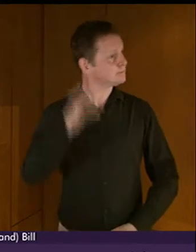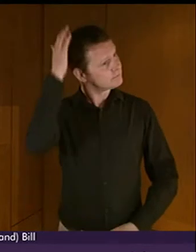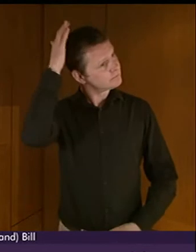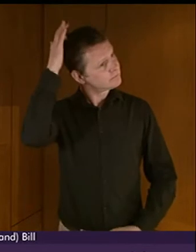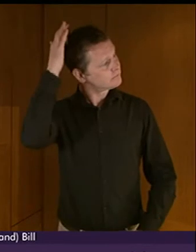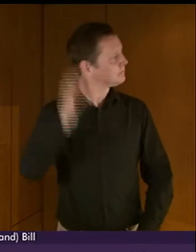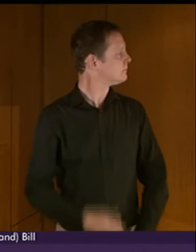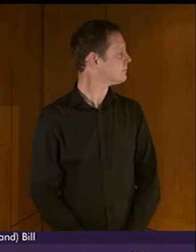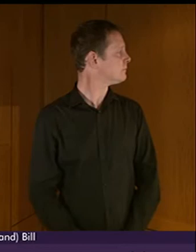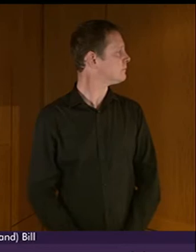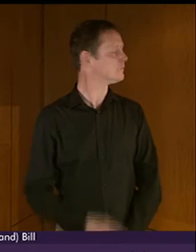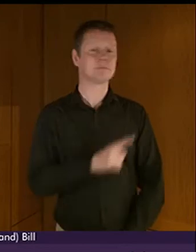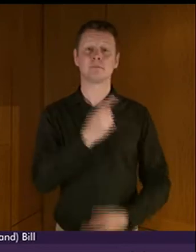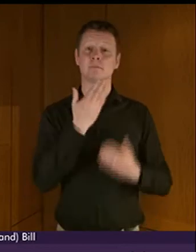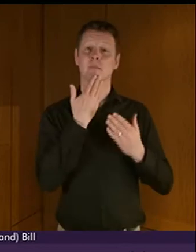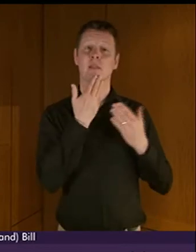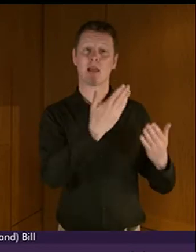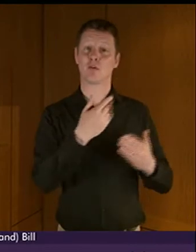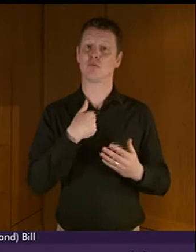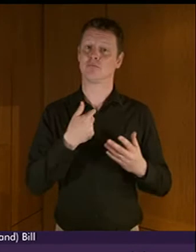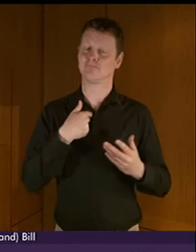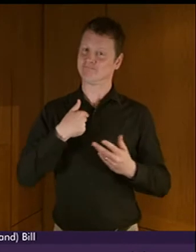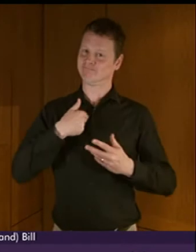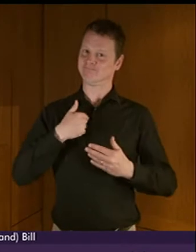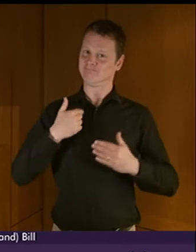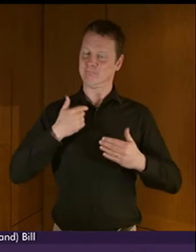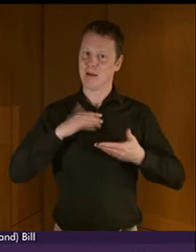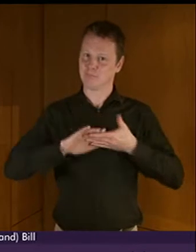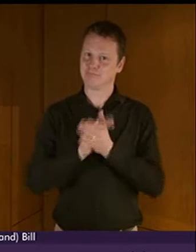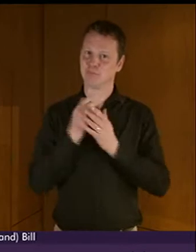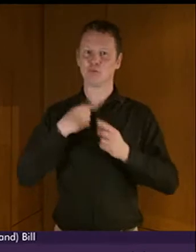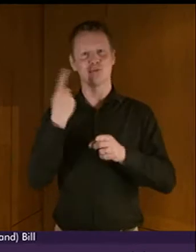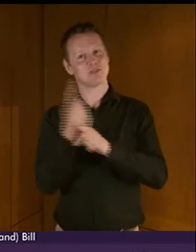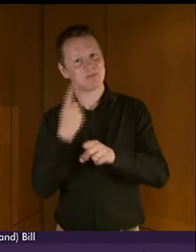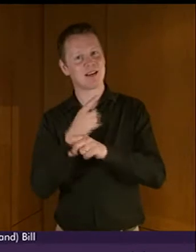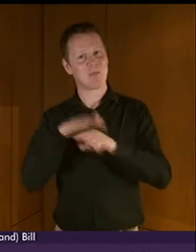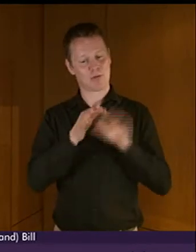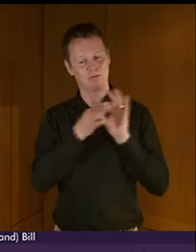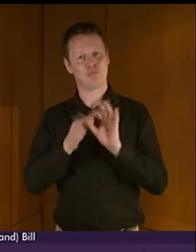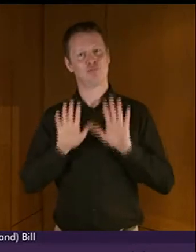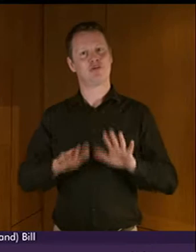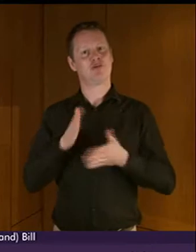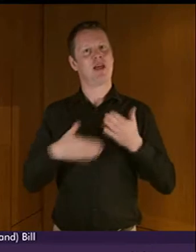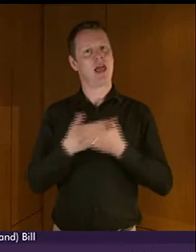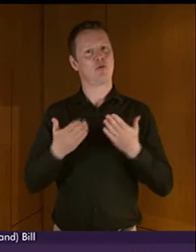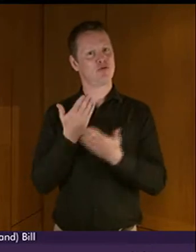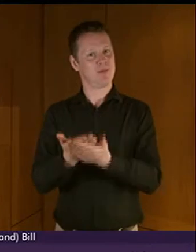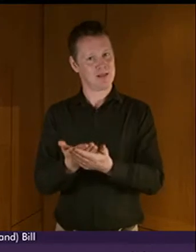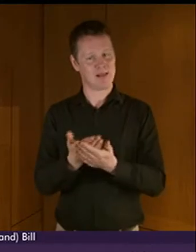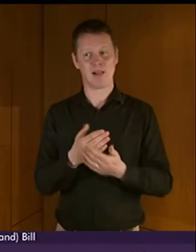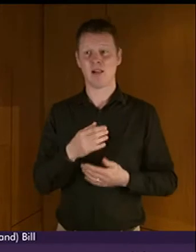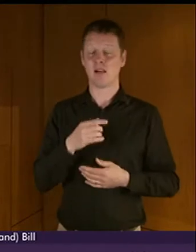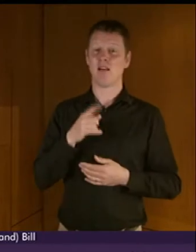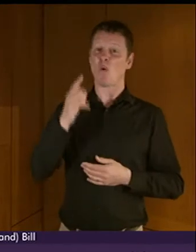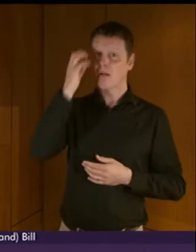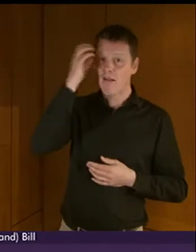also to speak this afternoon on the British Sign Language Bill. In requiring government and public authorities to put in